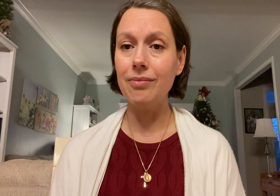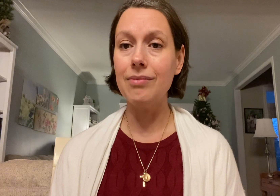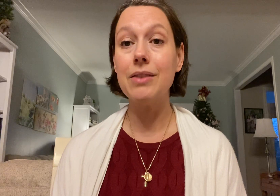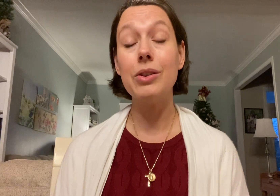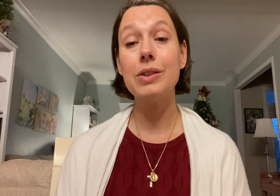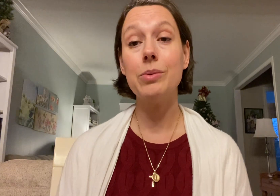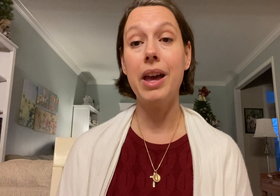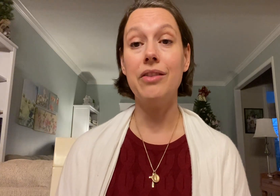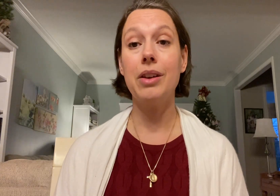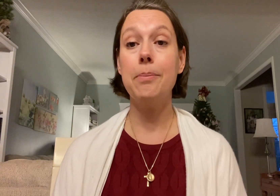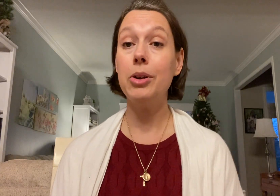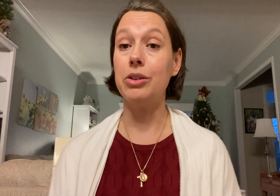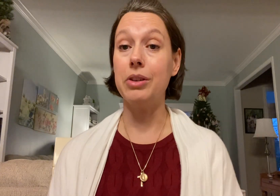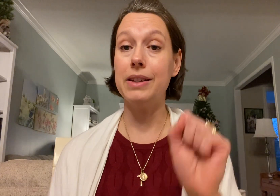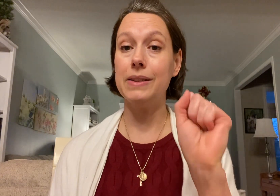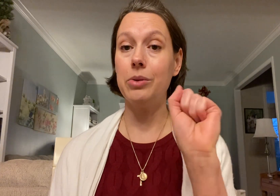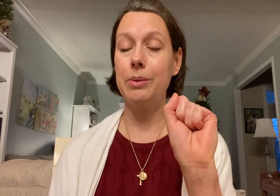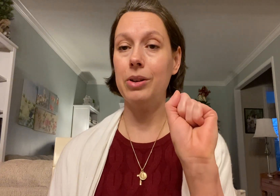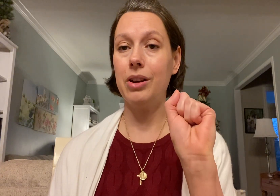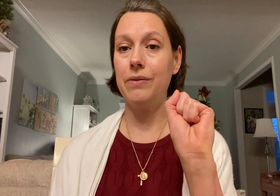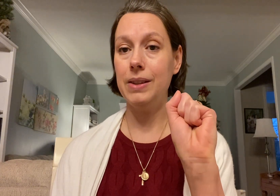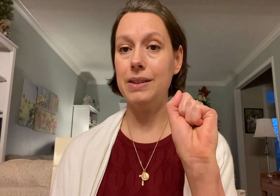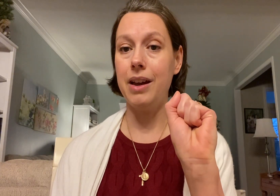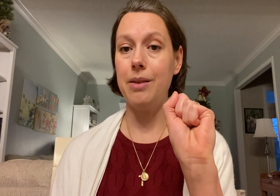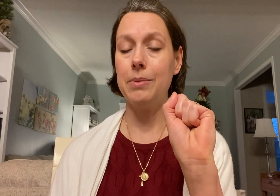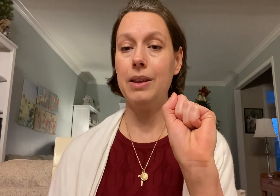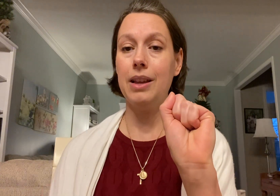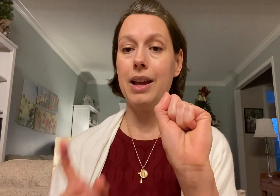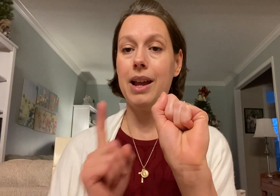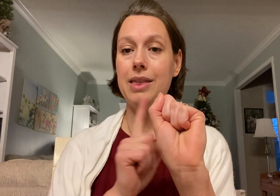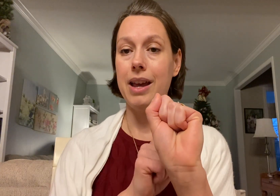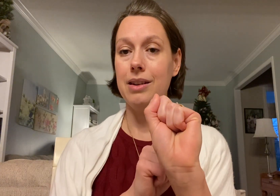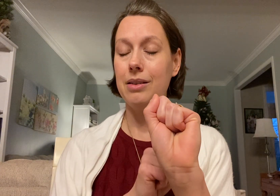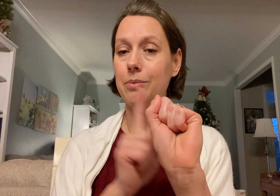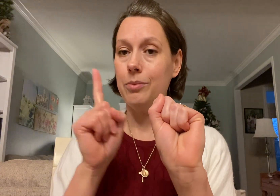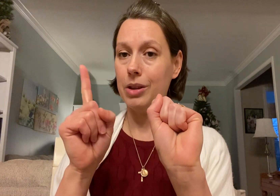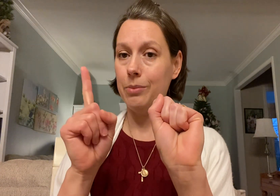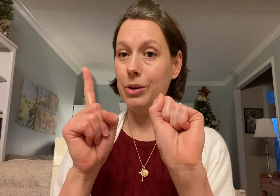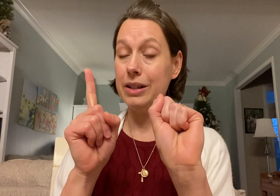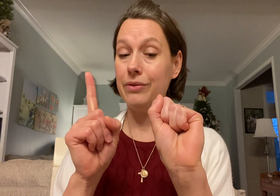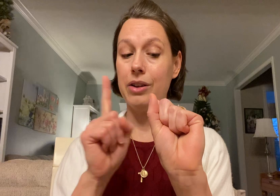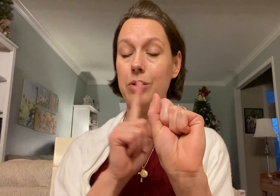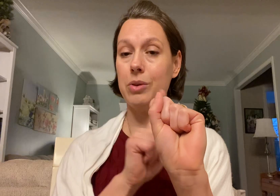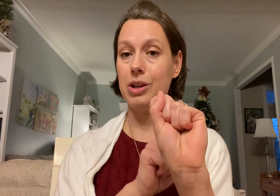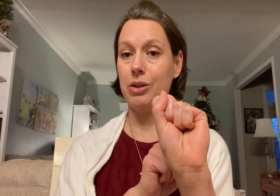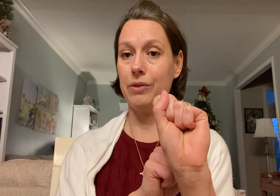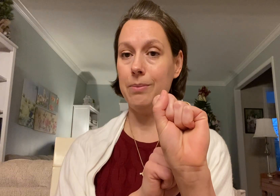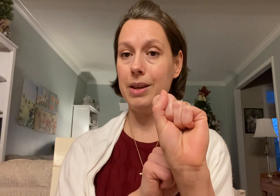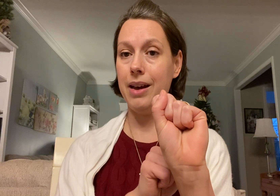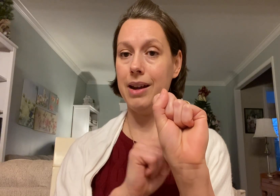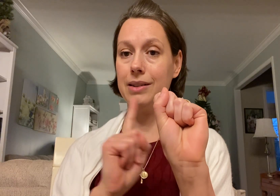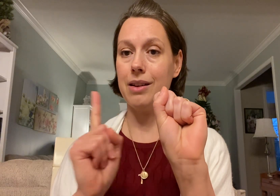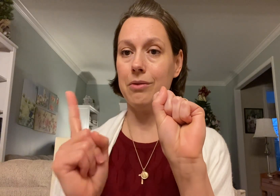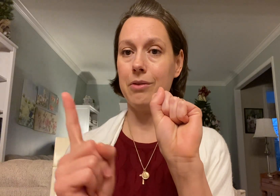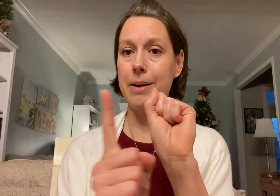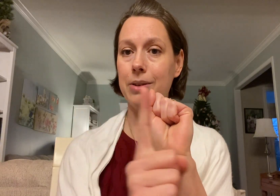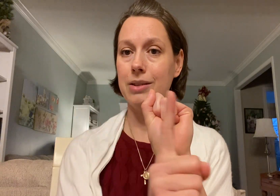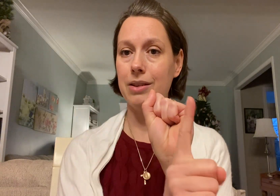First, we have Mercury. So we're going to put our fist up and then with our pointer finger, we're going to go from behind and wrap it to the